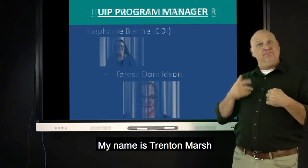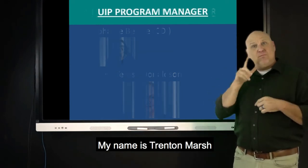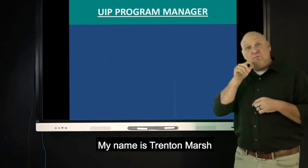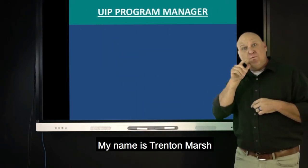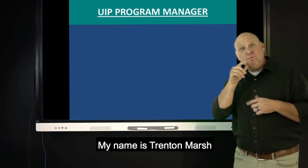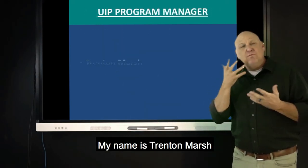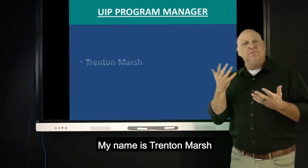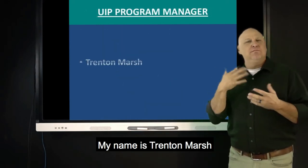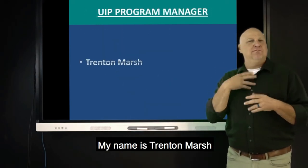center.